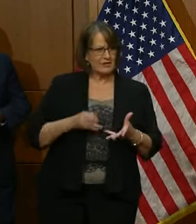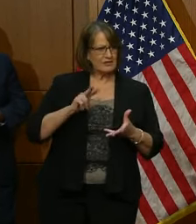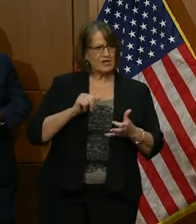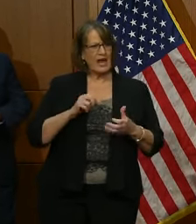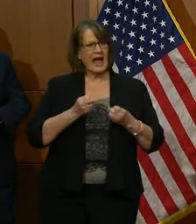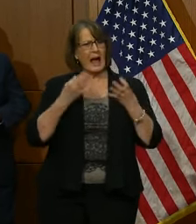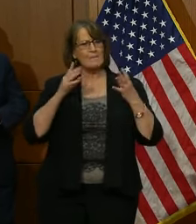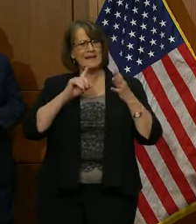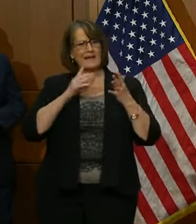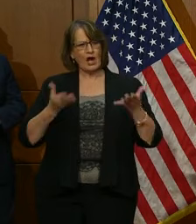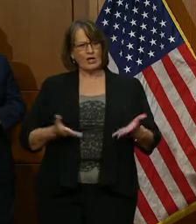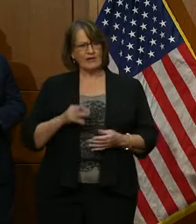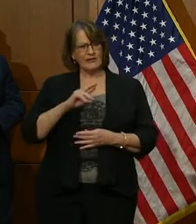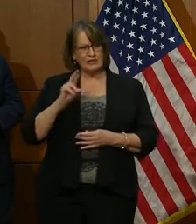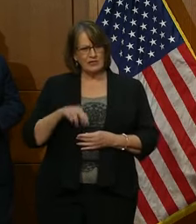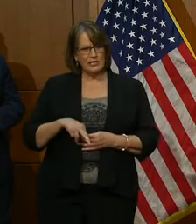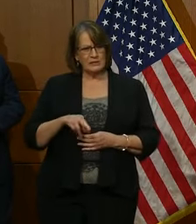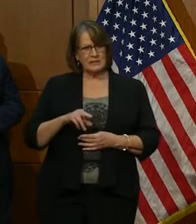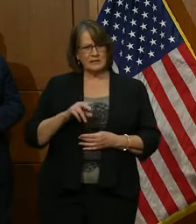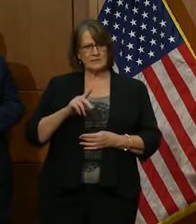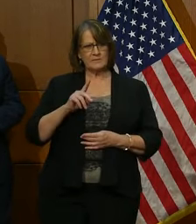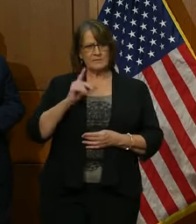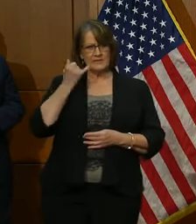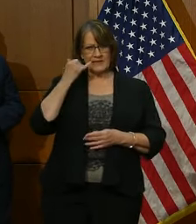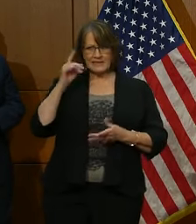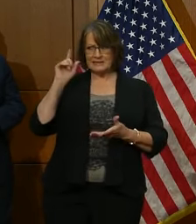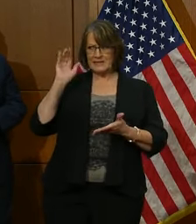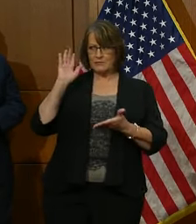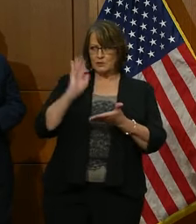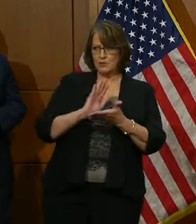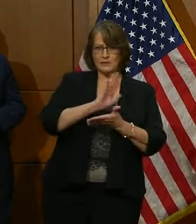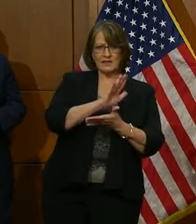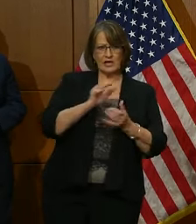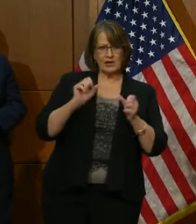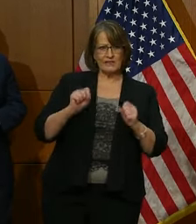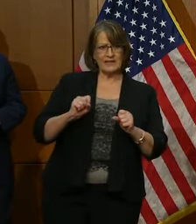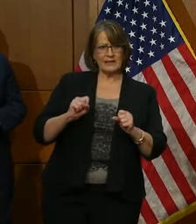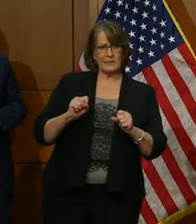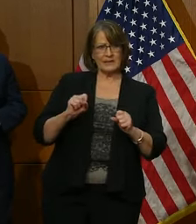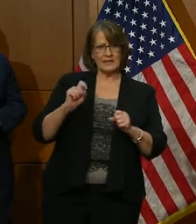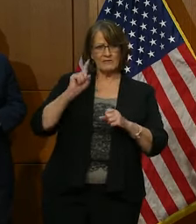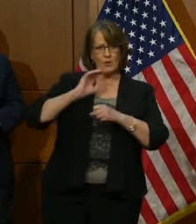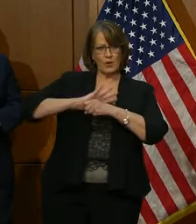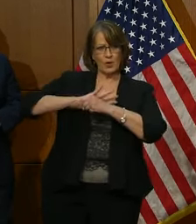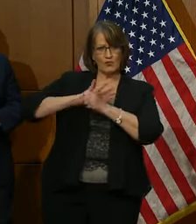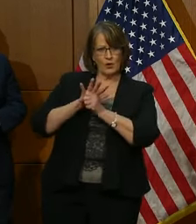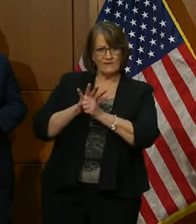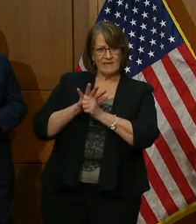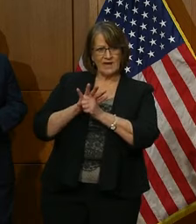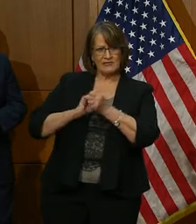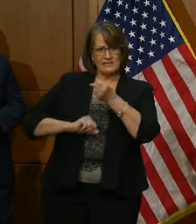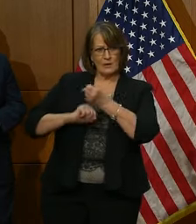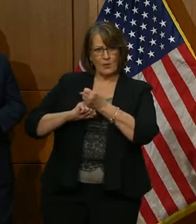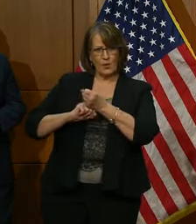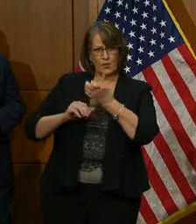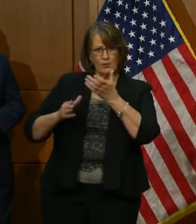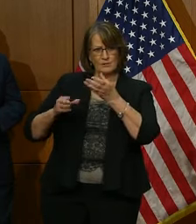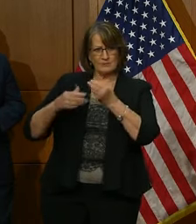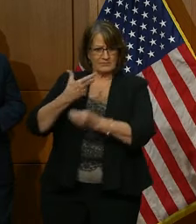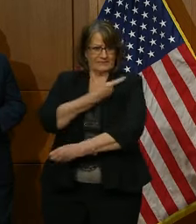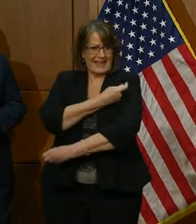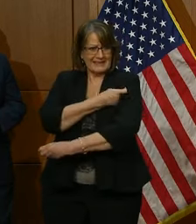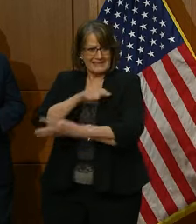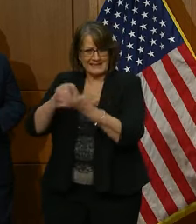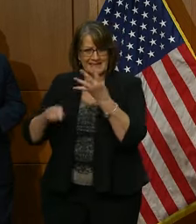standby in Richmond? Is it cutting into their availability for the coronavirus support services? Do you have concerns